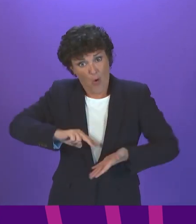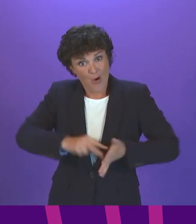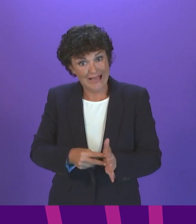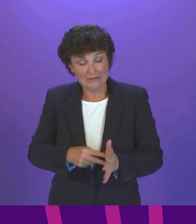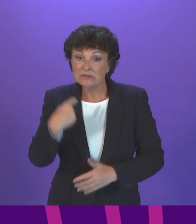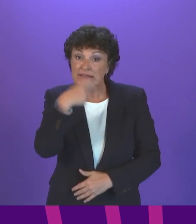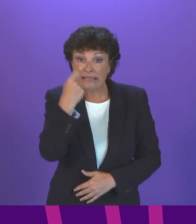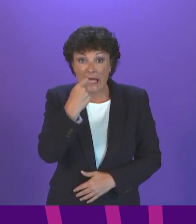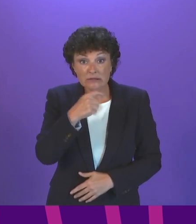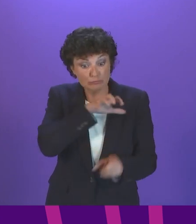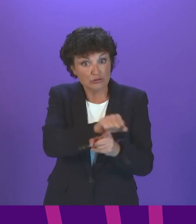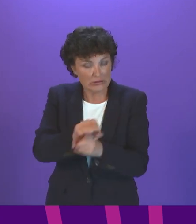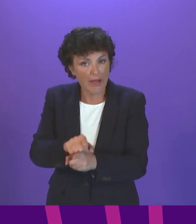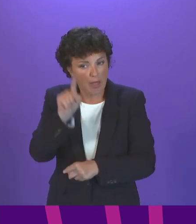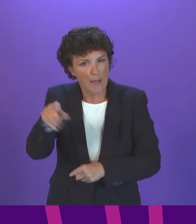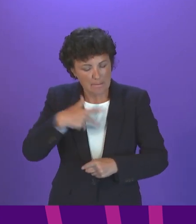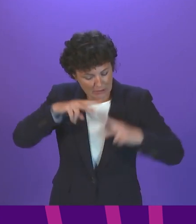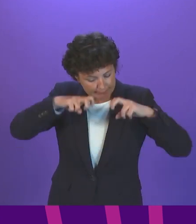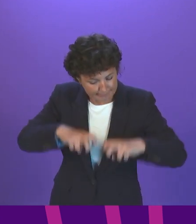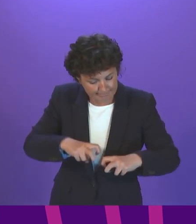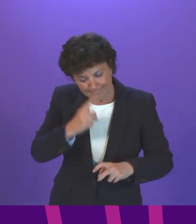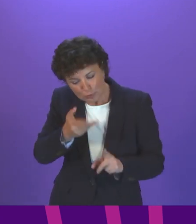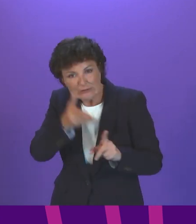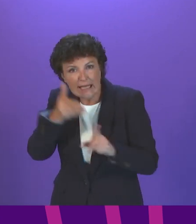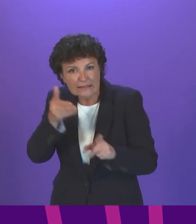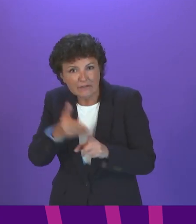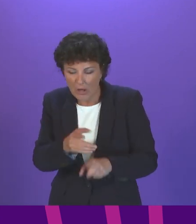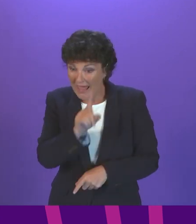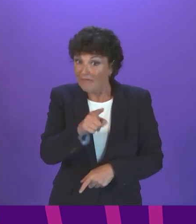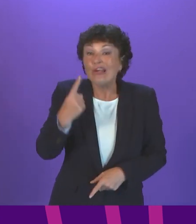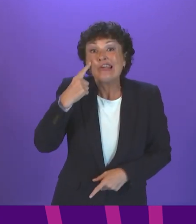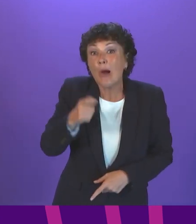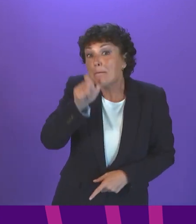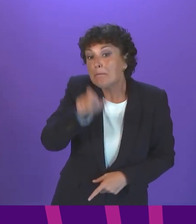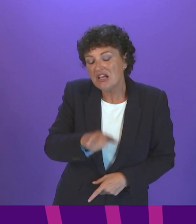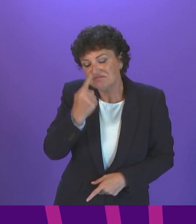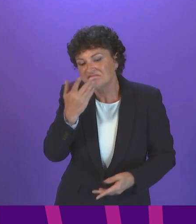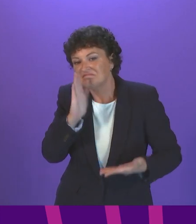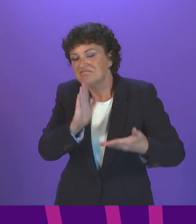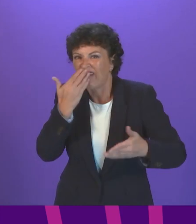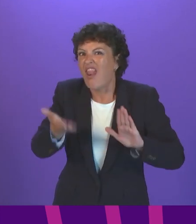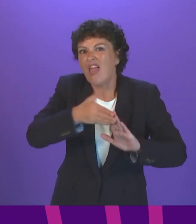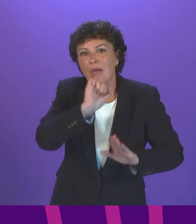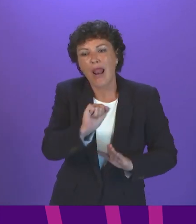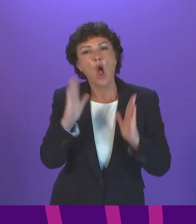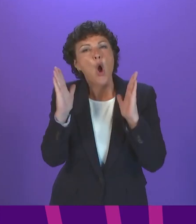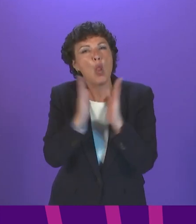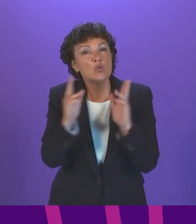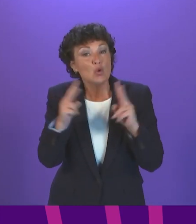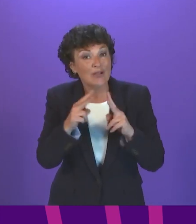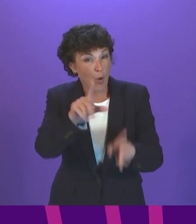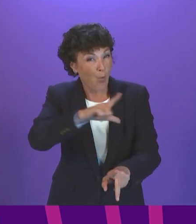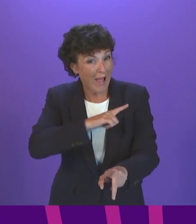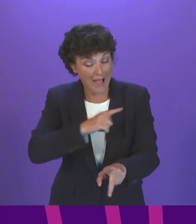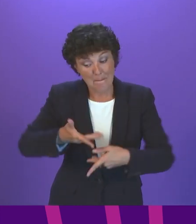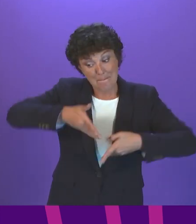identify the circumstances in which a young person is considered to be a close contact or not. Because we know that prior to the summer holidays,